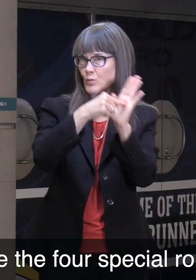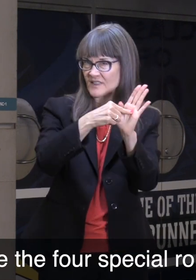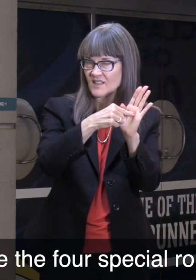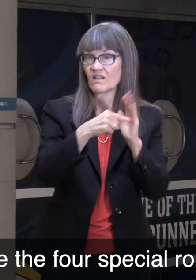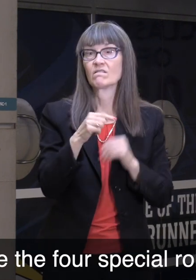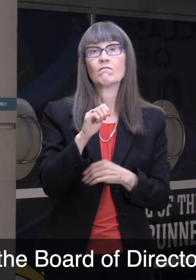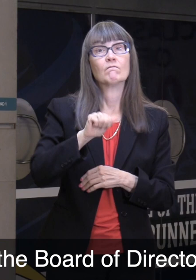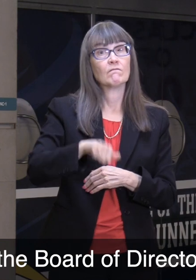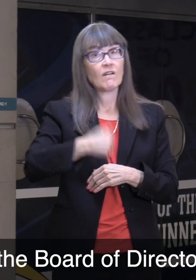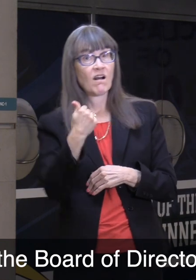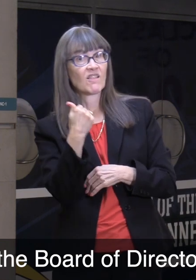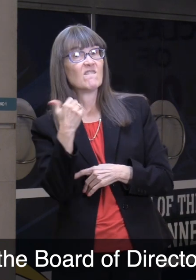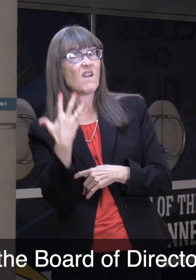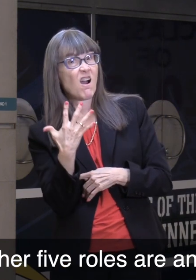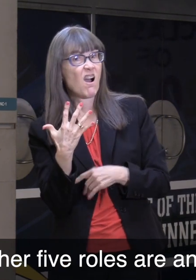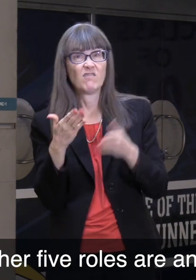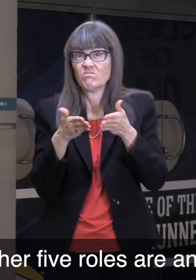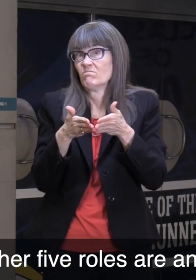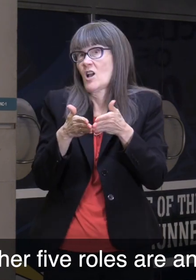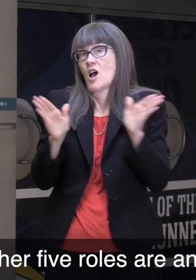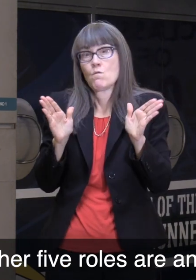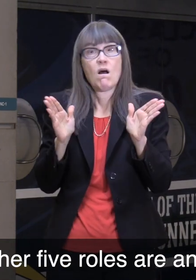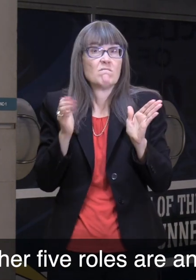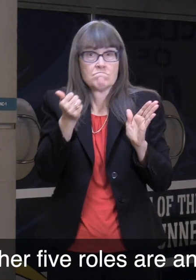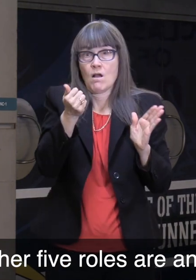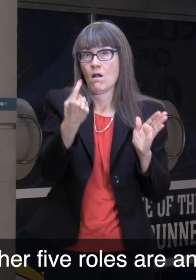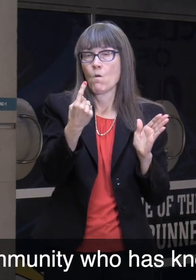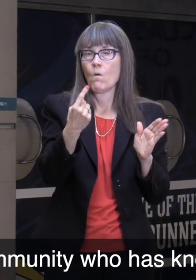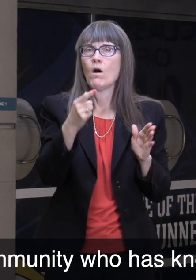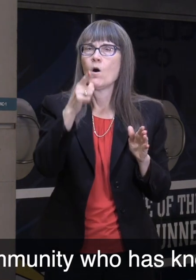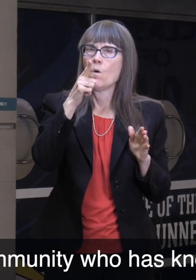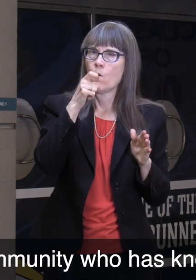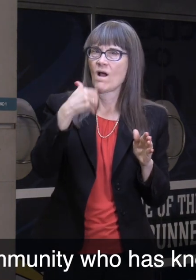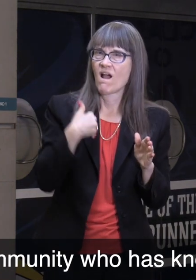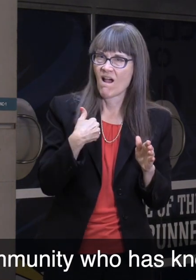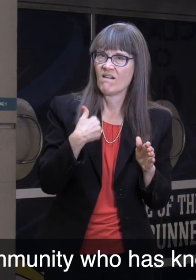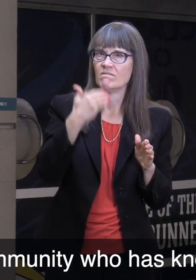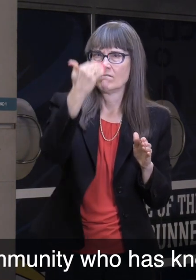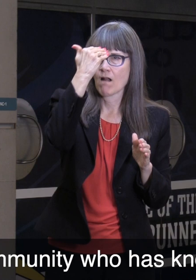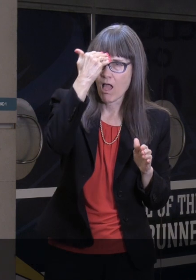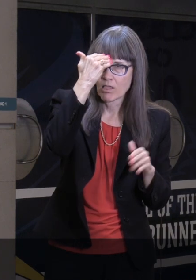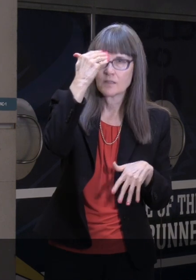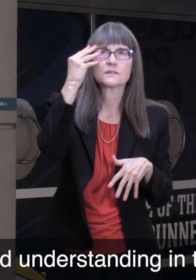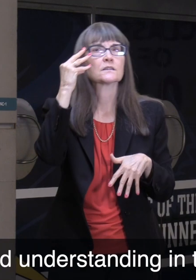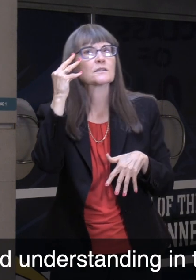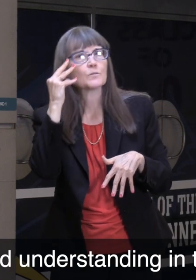for the Board of Directors. The other five roles are anyone in the community who has knowledge, expertise,